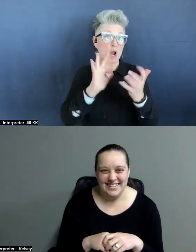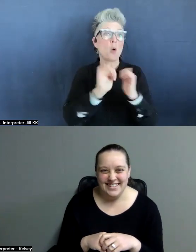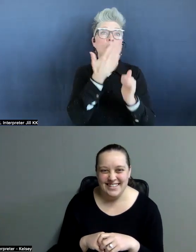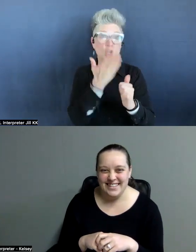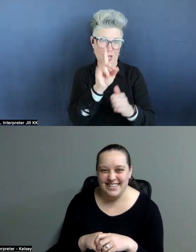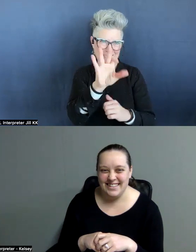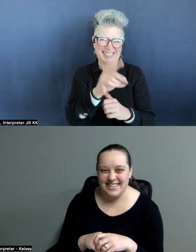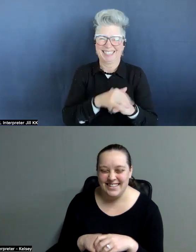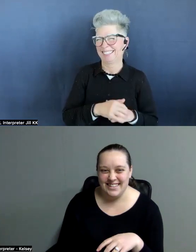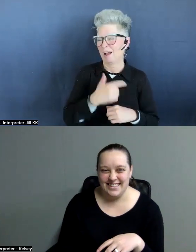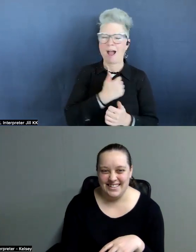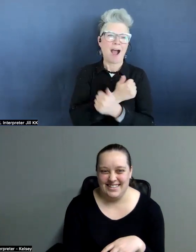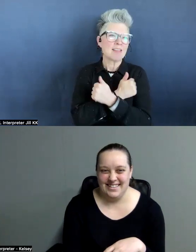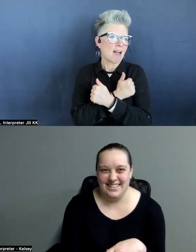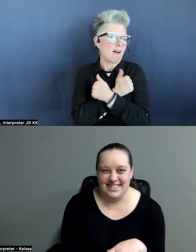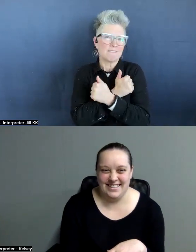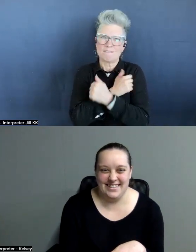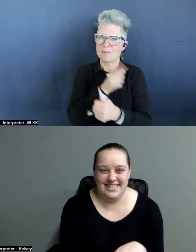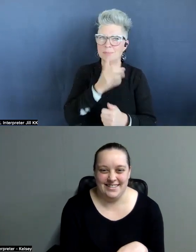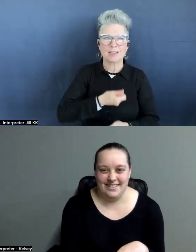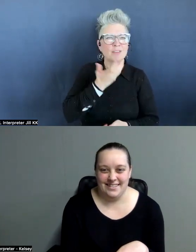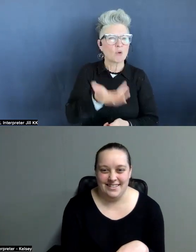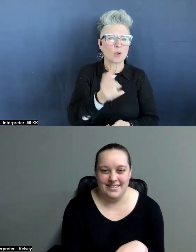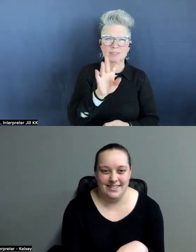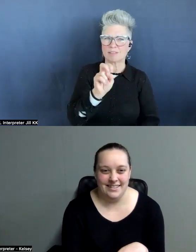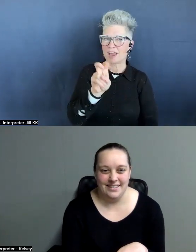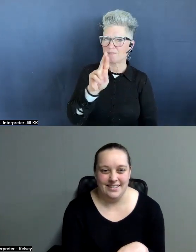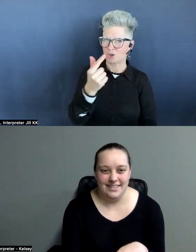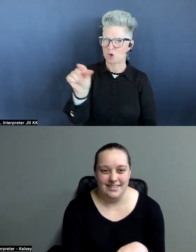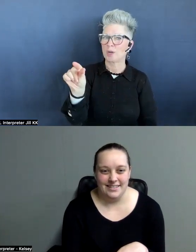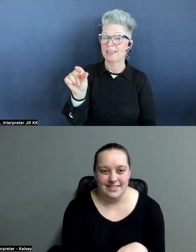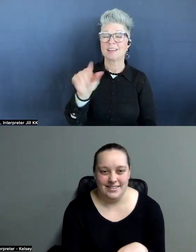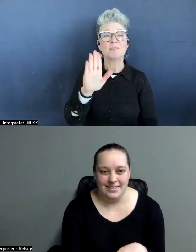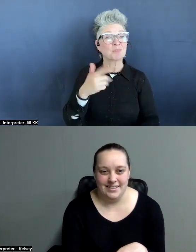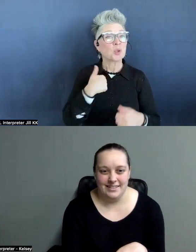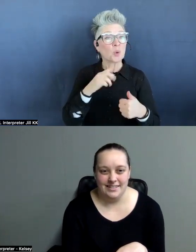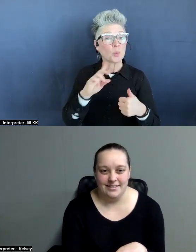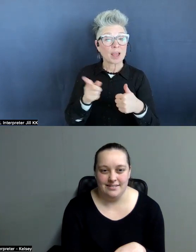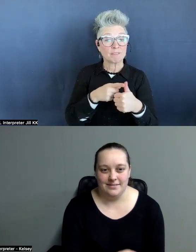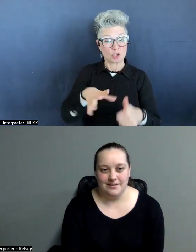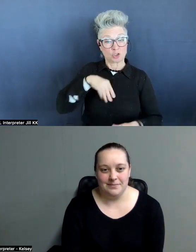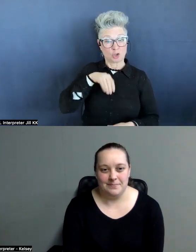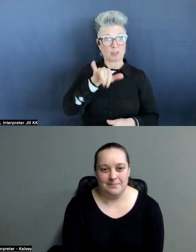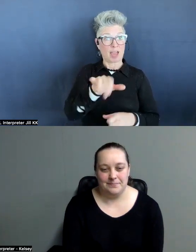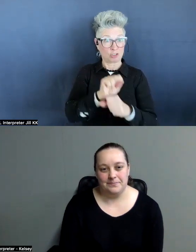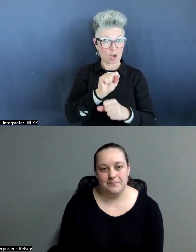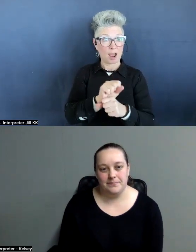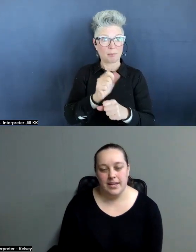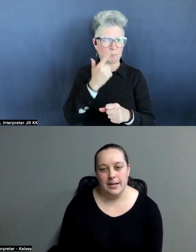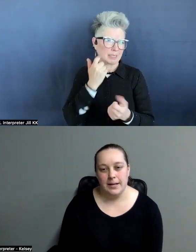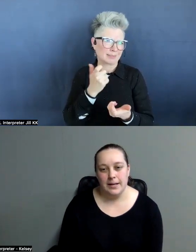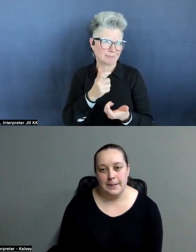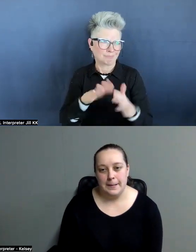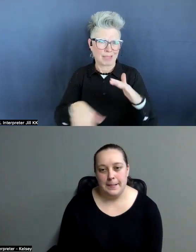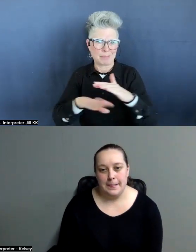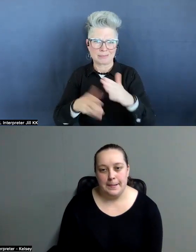I loved, loved, loved being the voice of Evergreen. You know, so when I first took that job, because they basically just hired me to